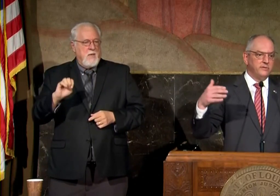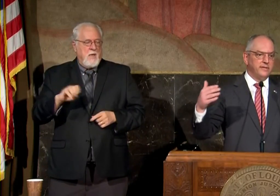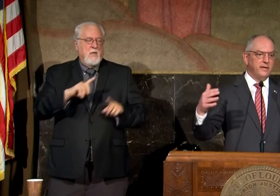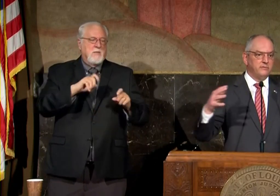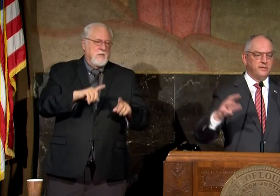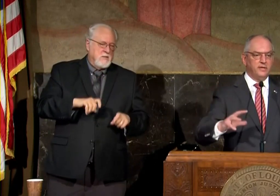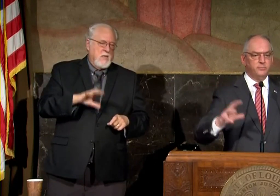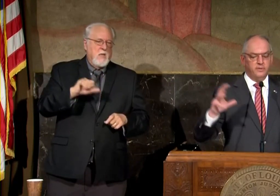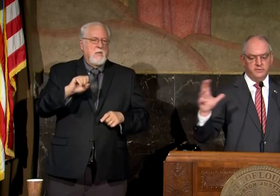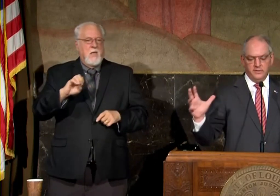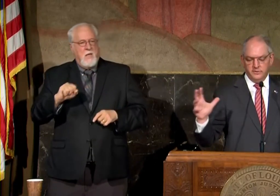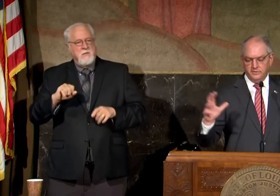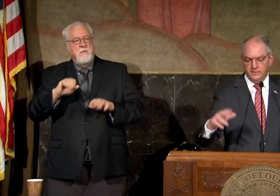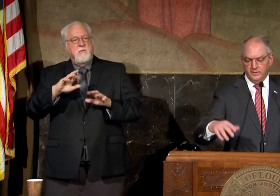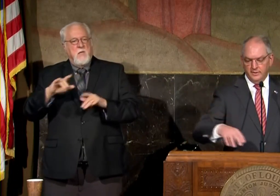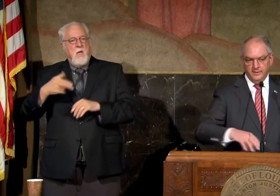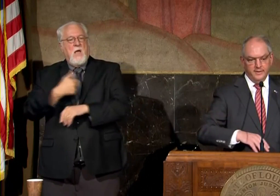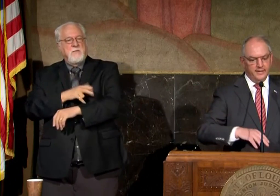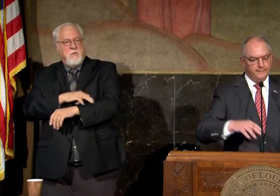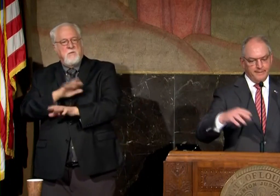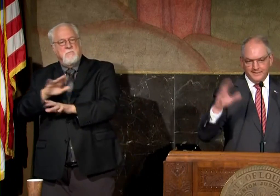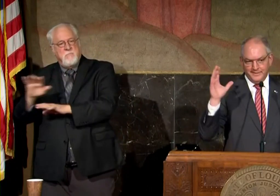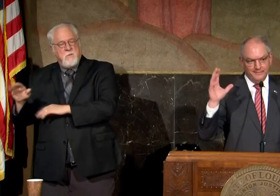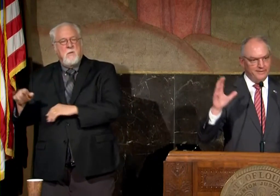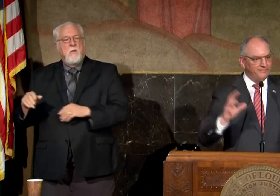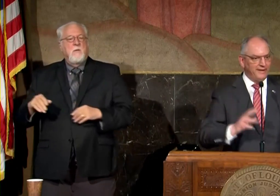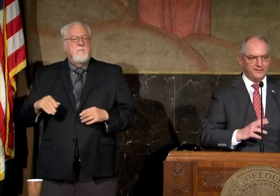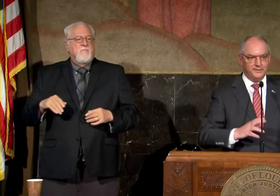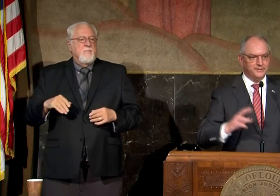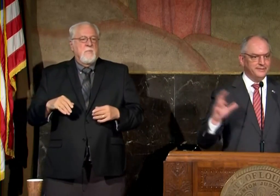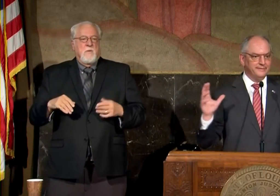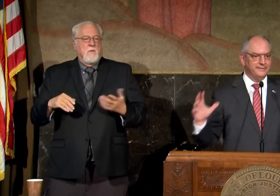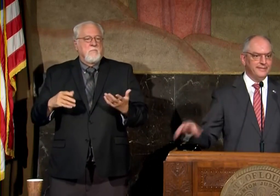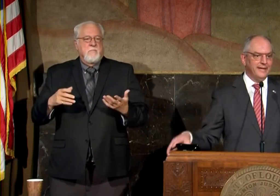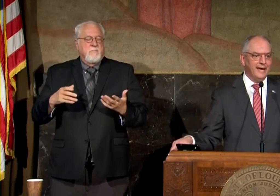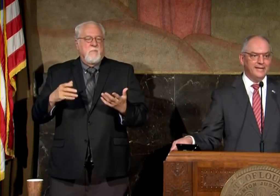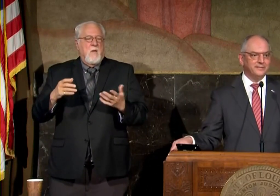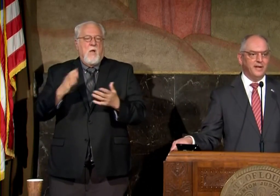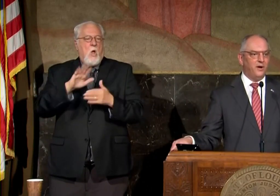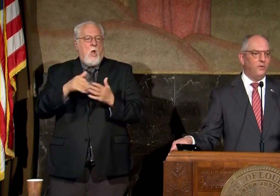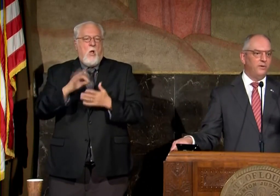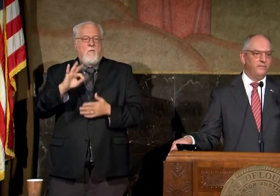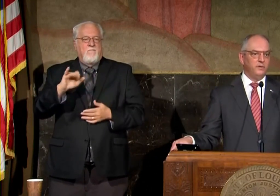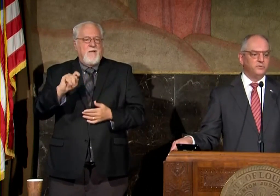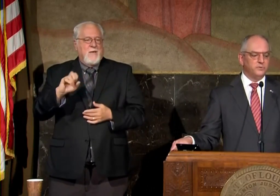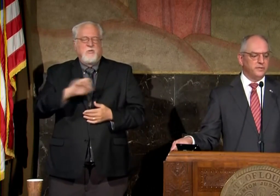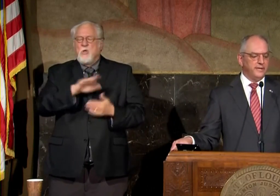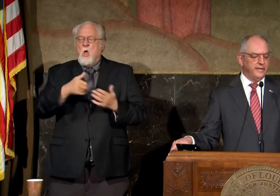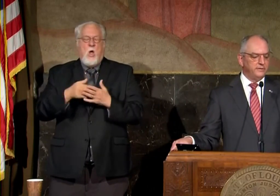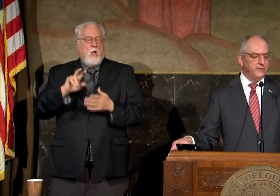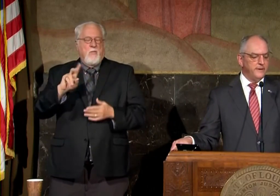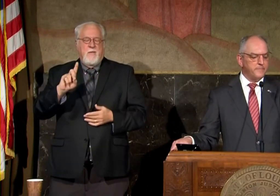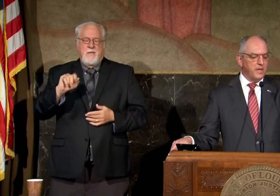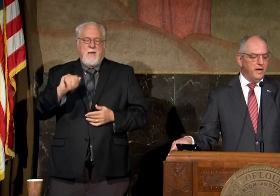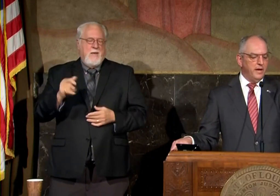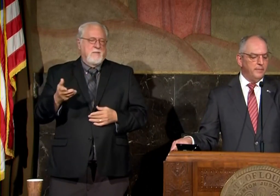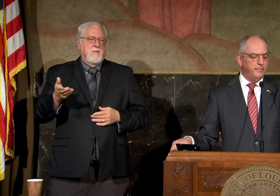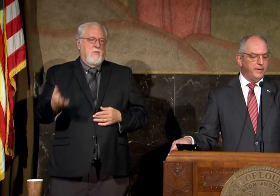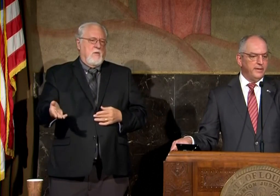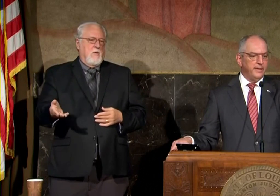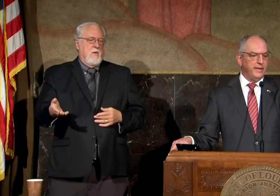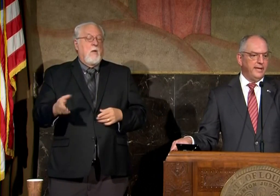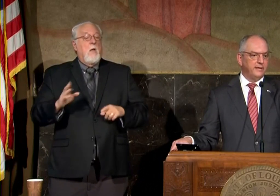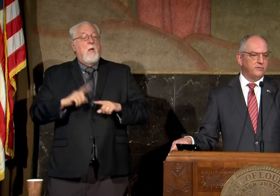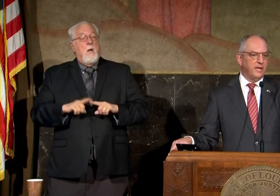cases and deaths and hospitalizations positivity factors and high incident all of those sorts of things uh